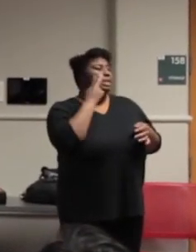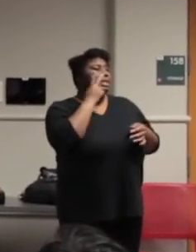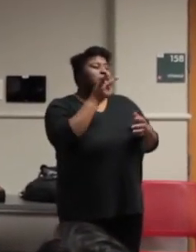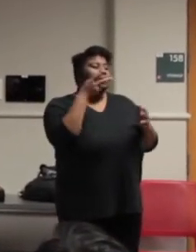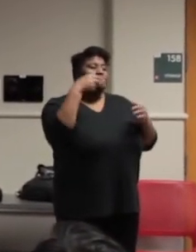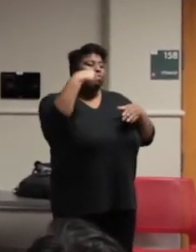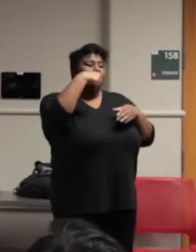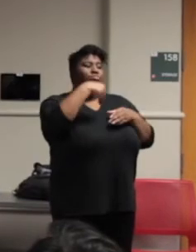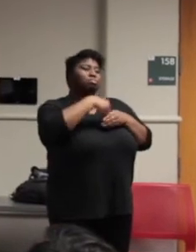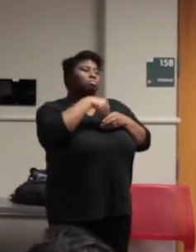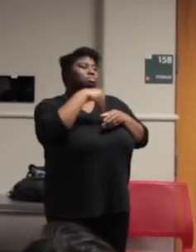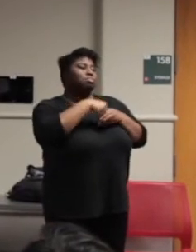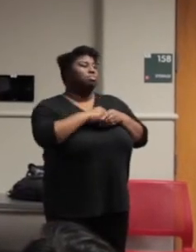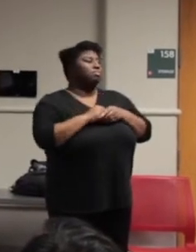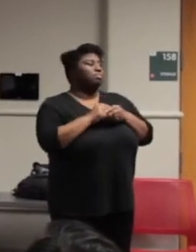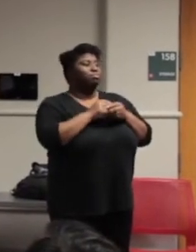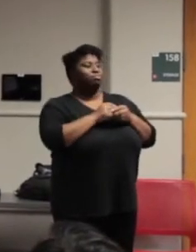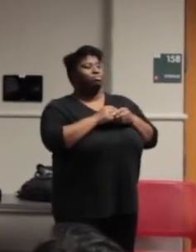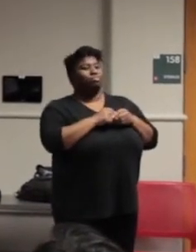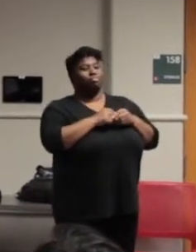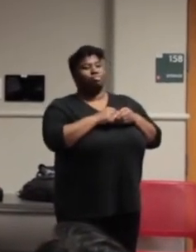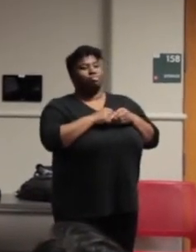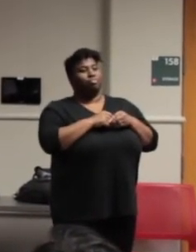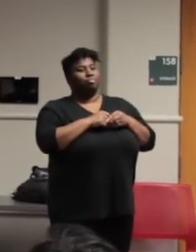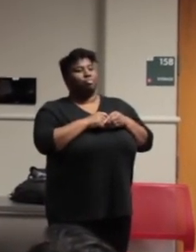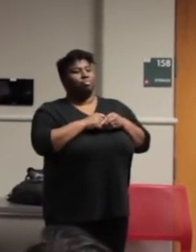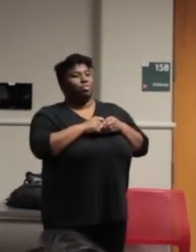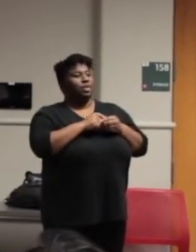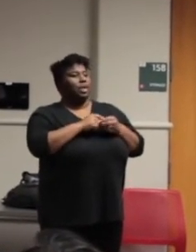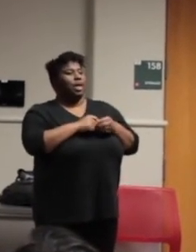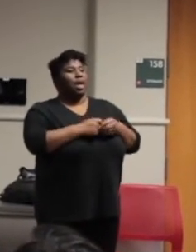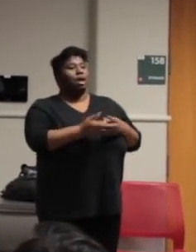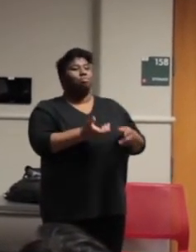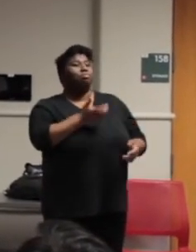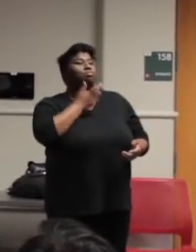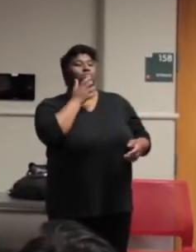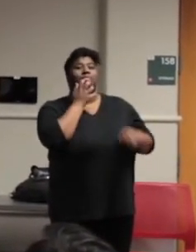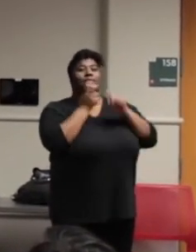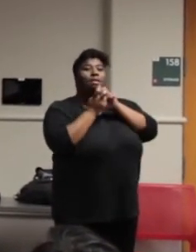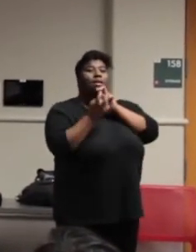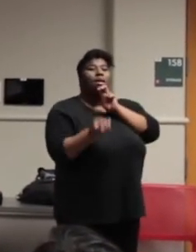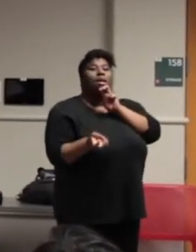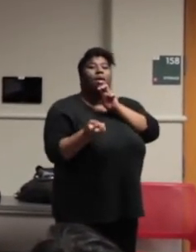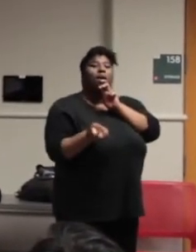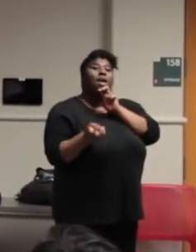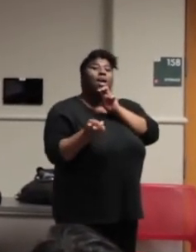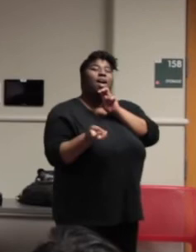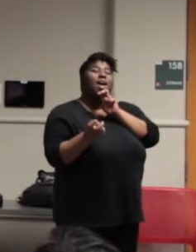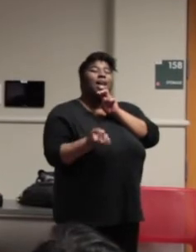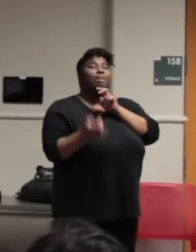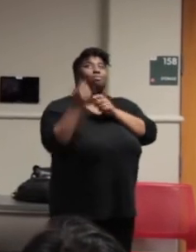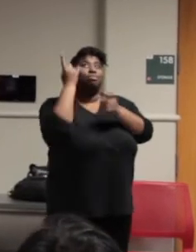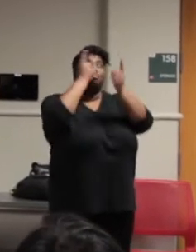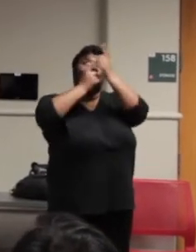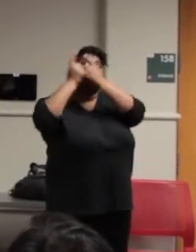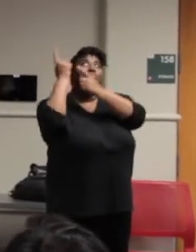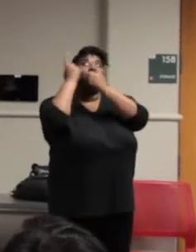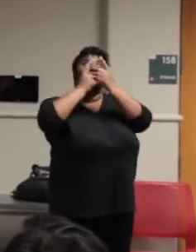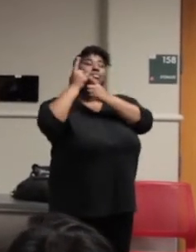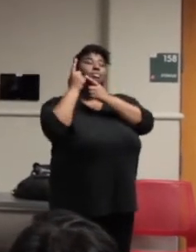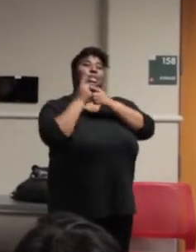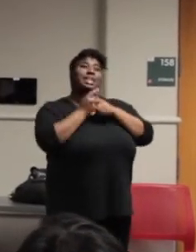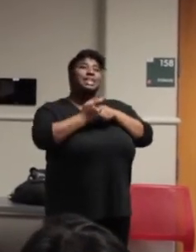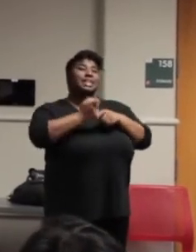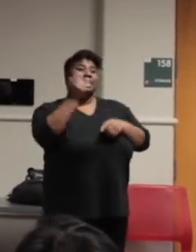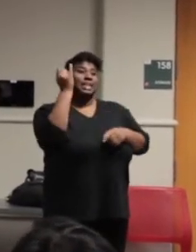pond. In awe, I dared to take to my wildest imaginations, to see if your